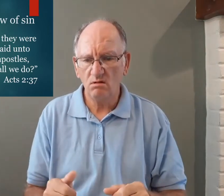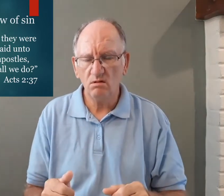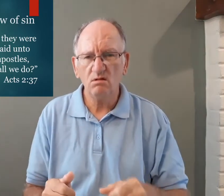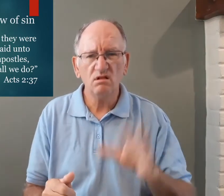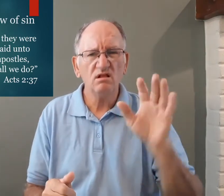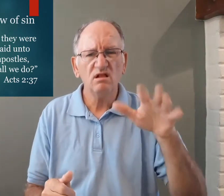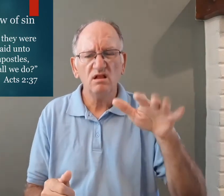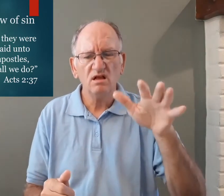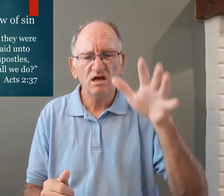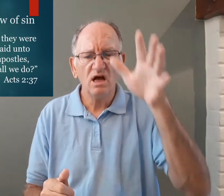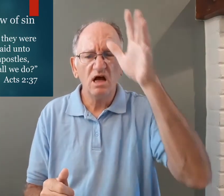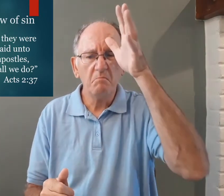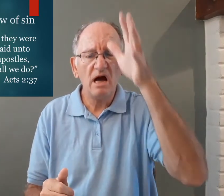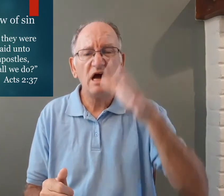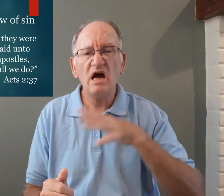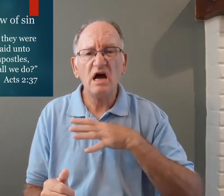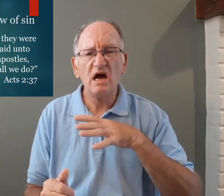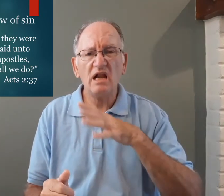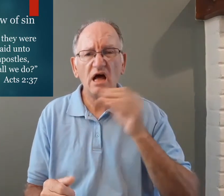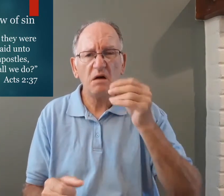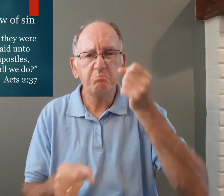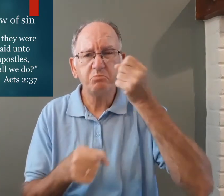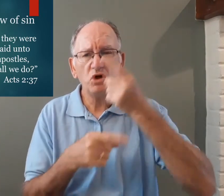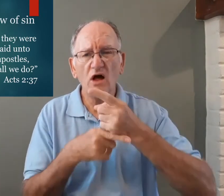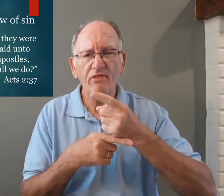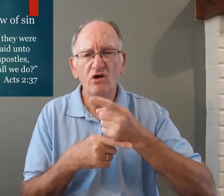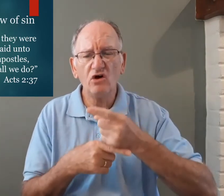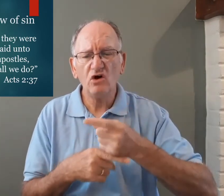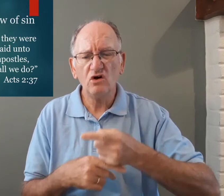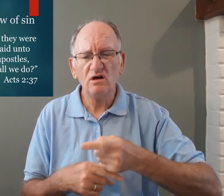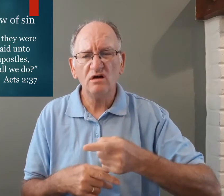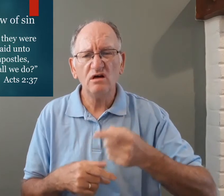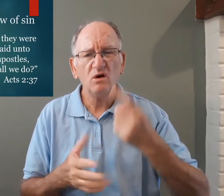men and brethren what shall we do